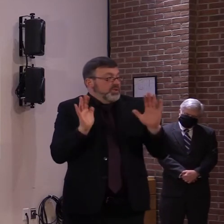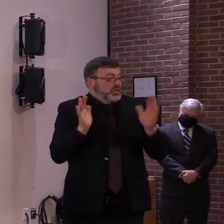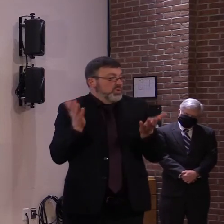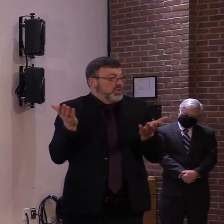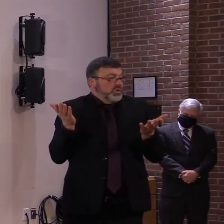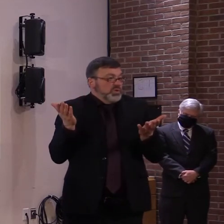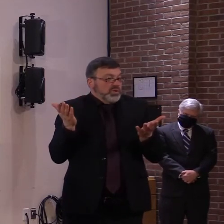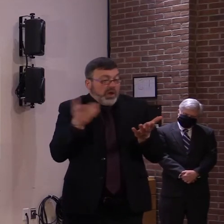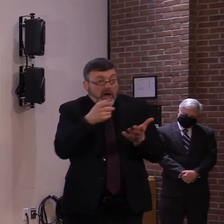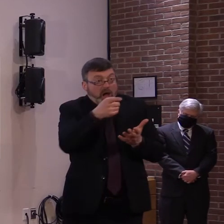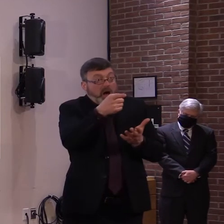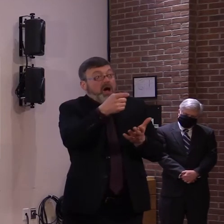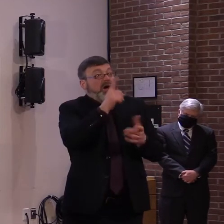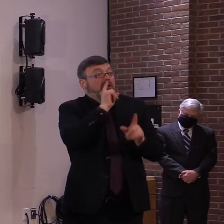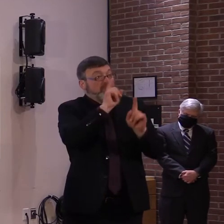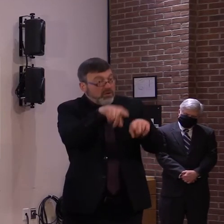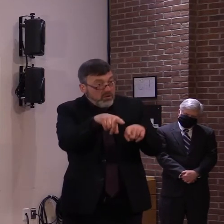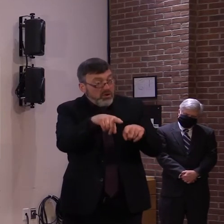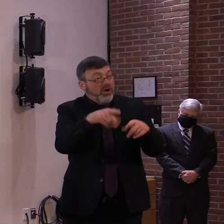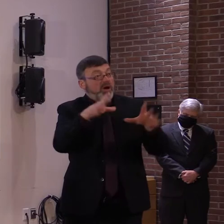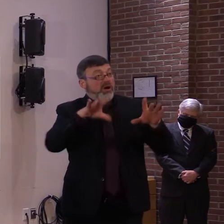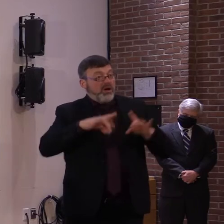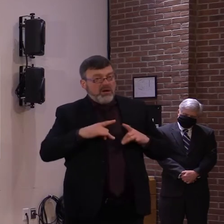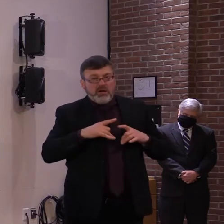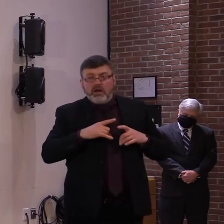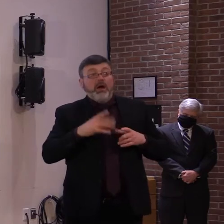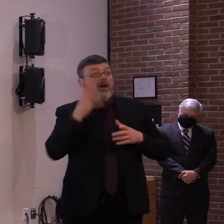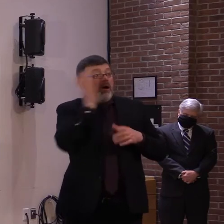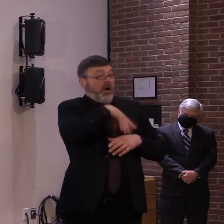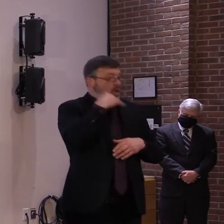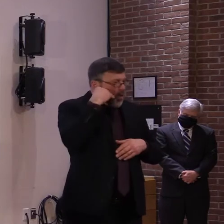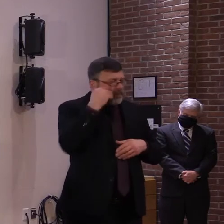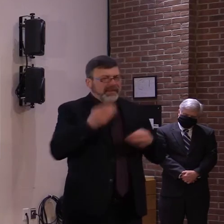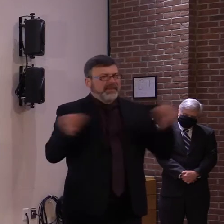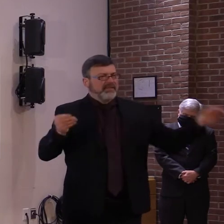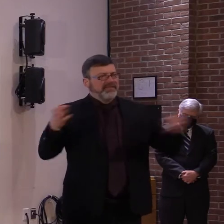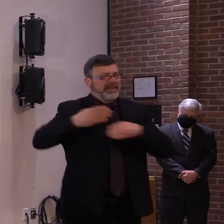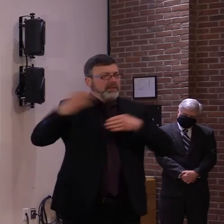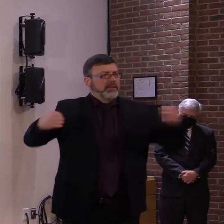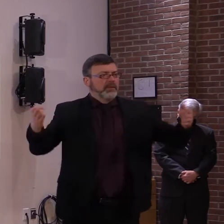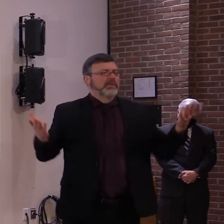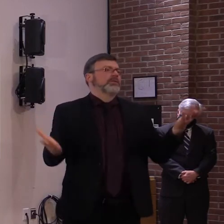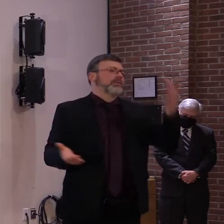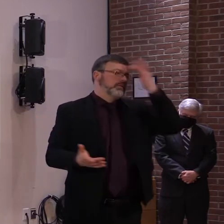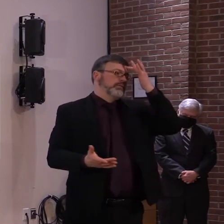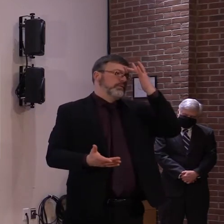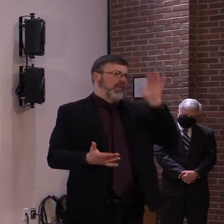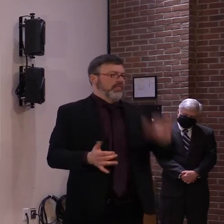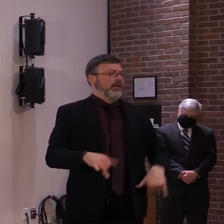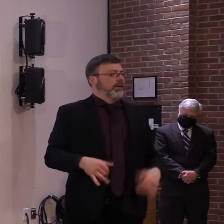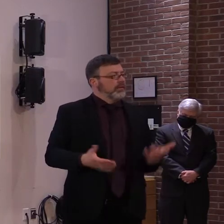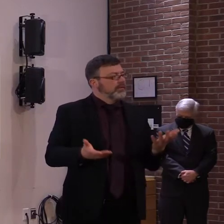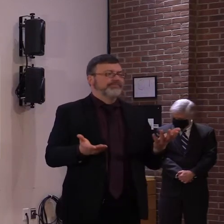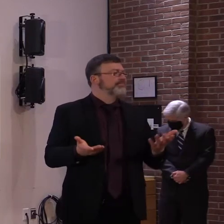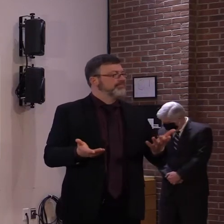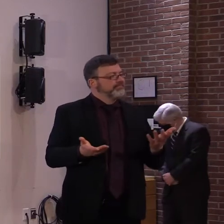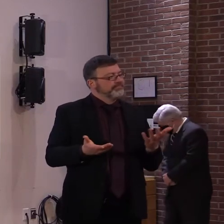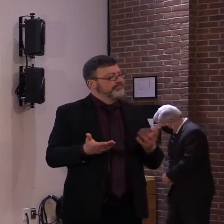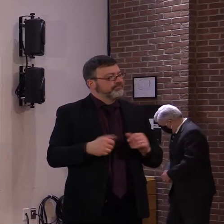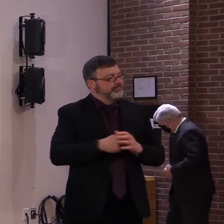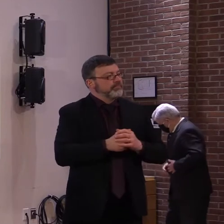provide a teachable moment for us all, showing the power of the virus to create a community health risk,